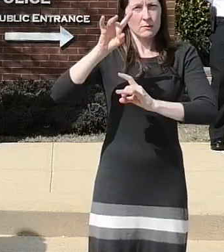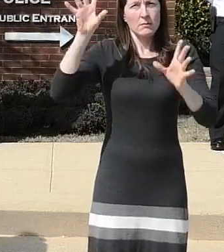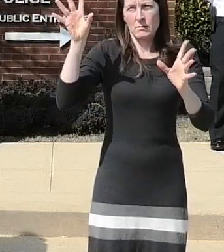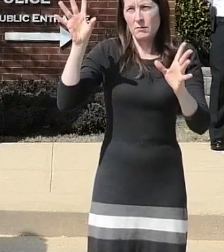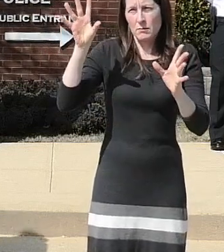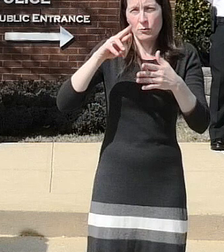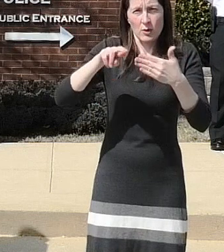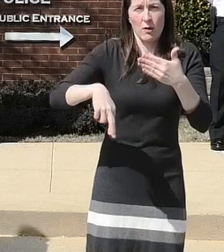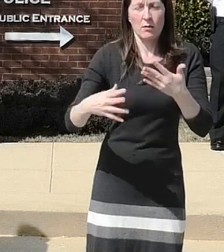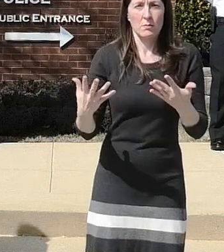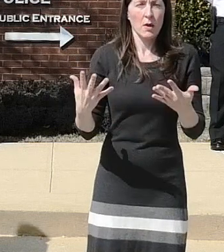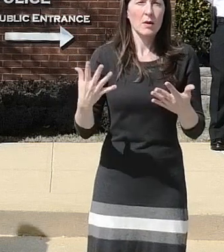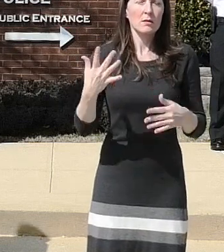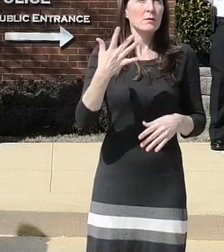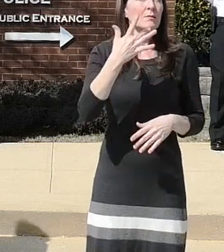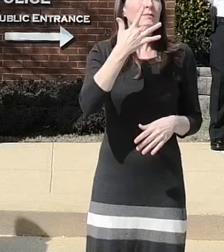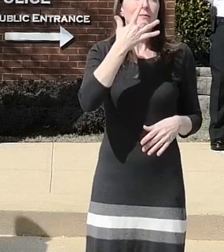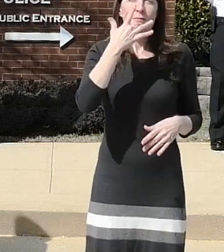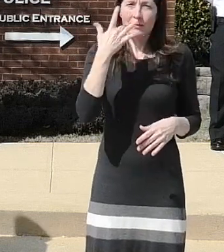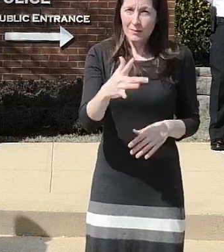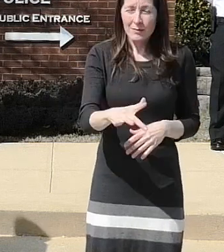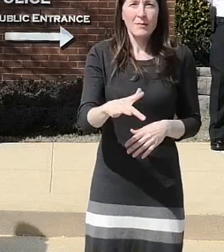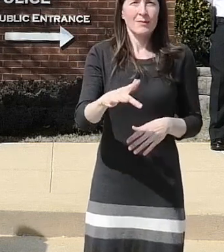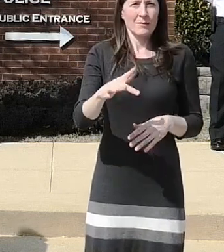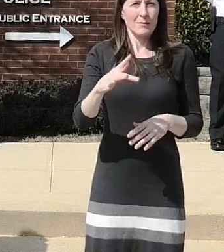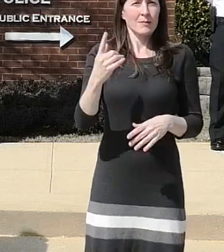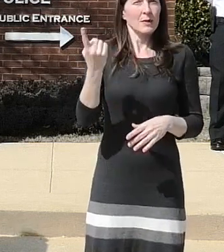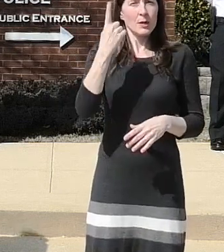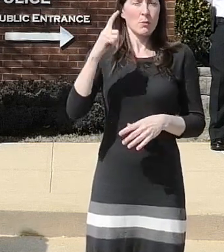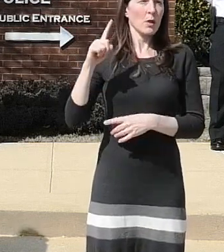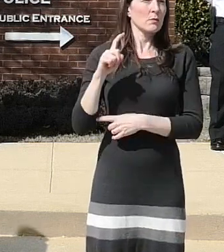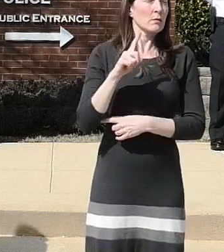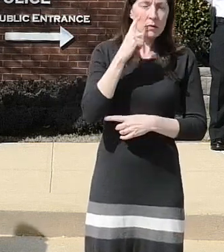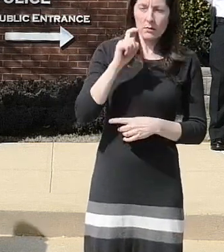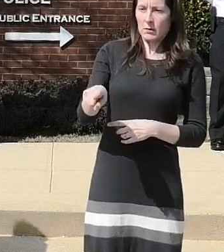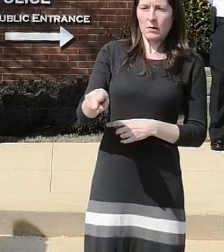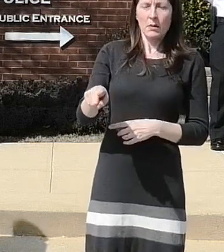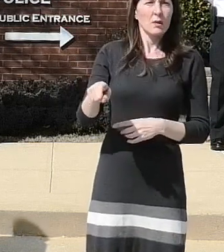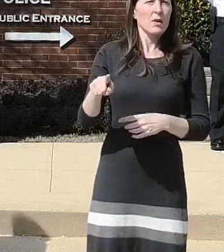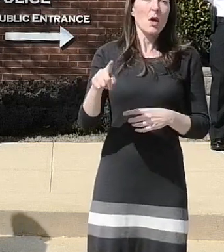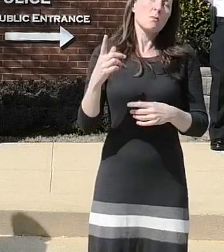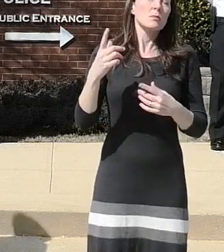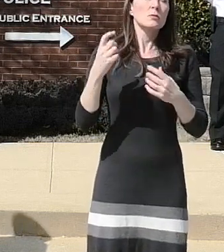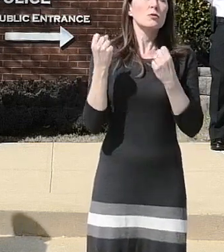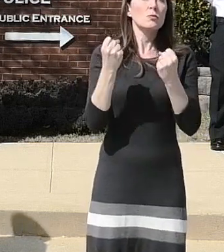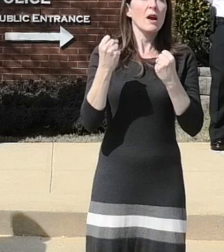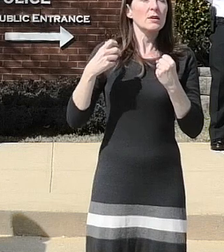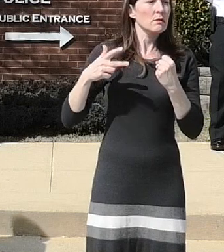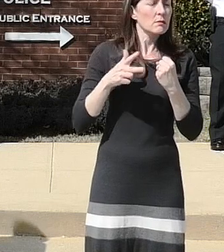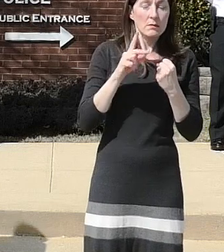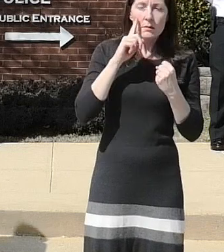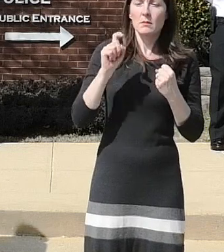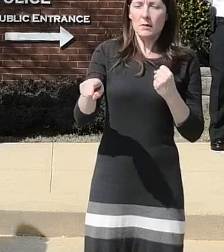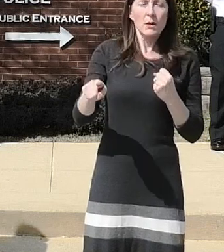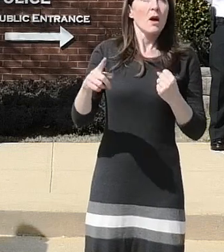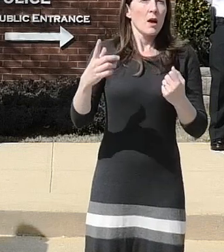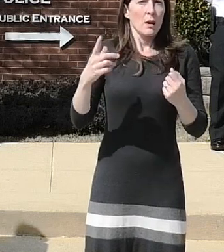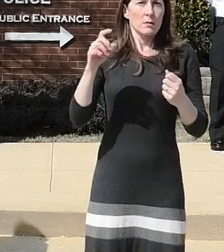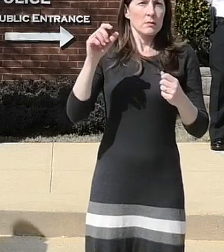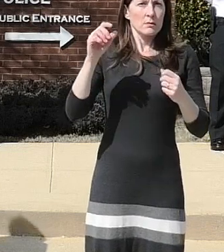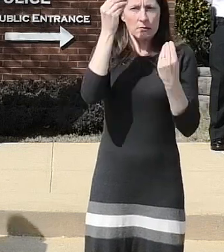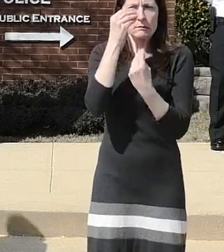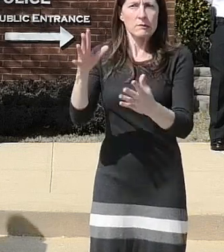the quick recognition of the fire by the citizen driving by the home allowed the occupants to safely exit